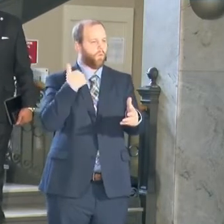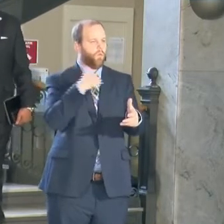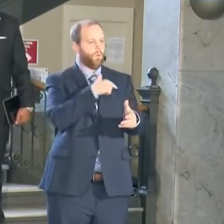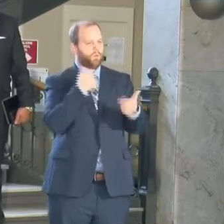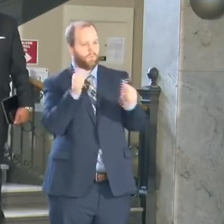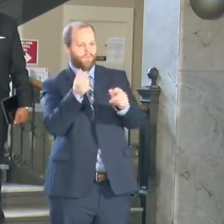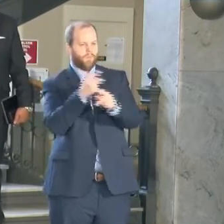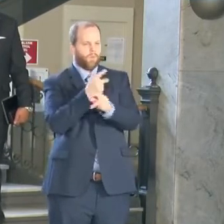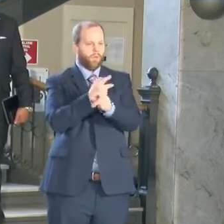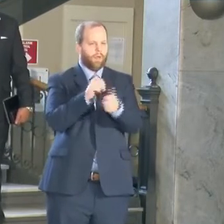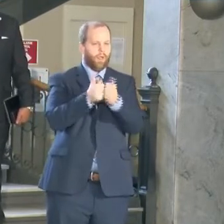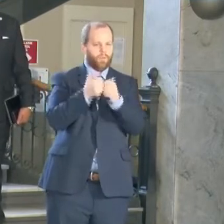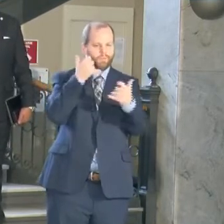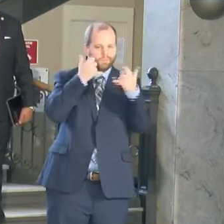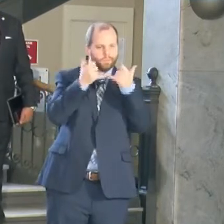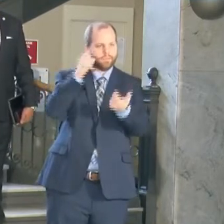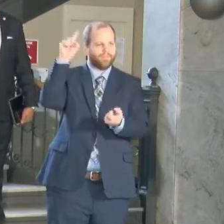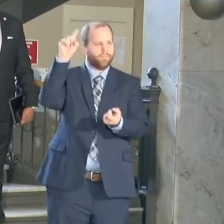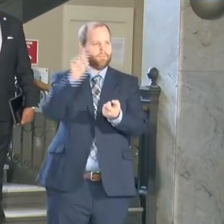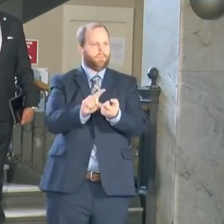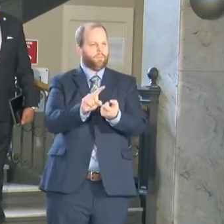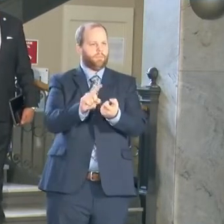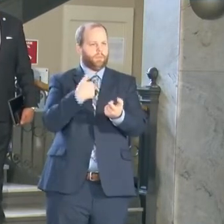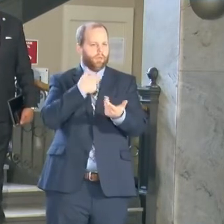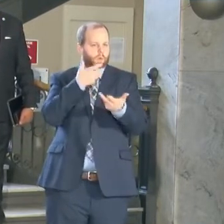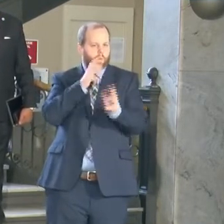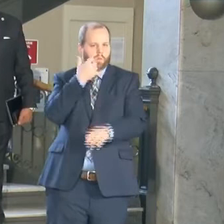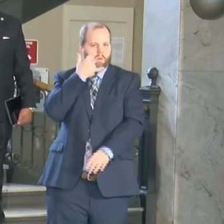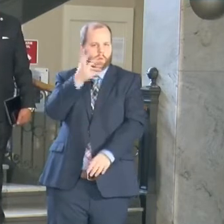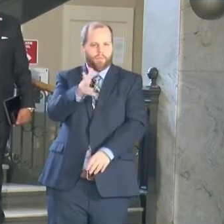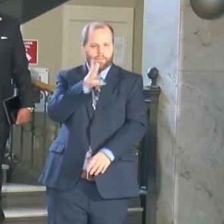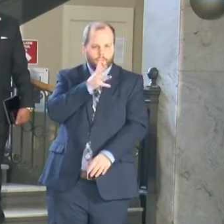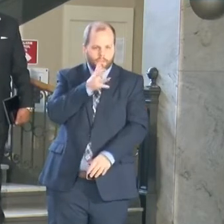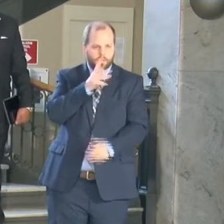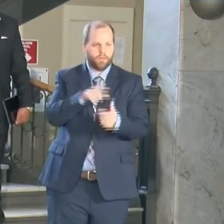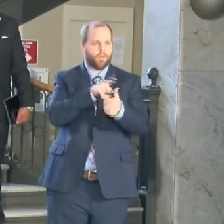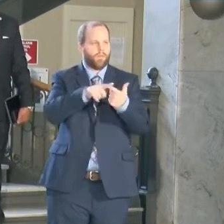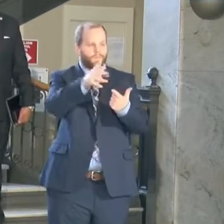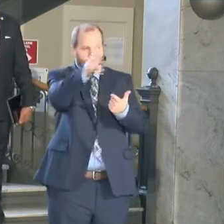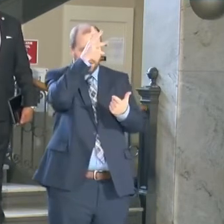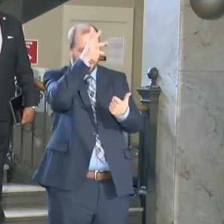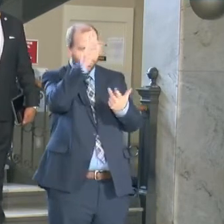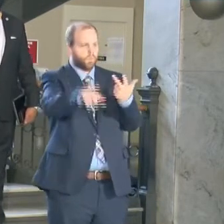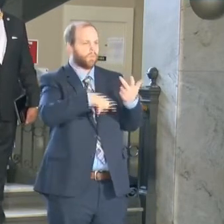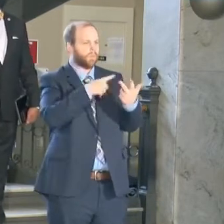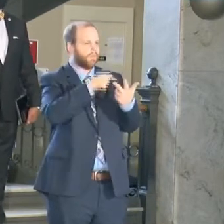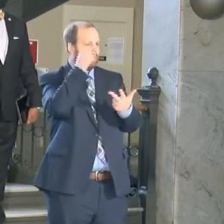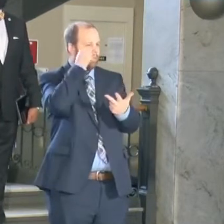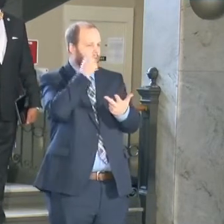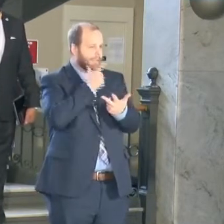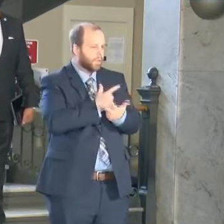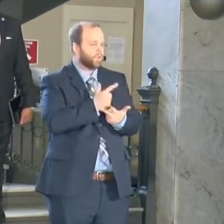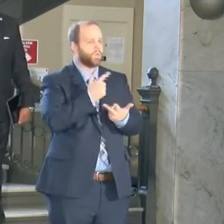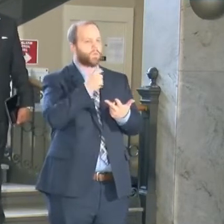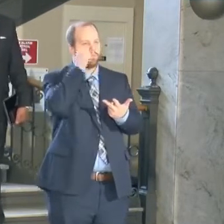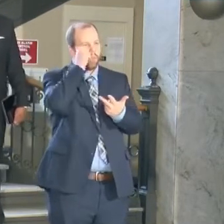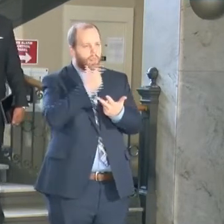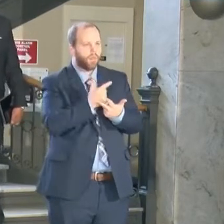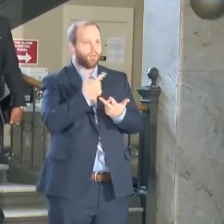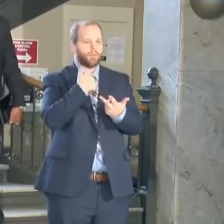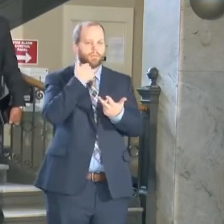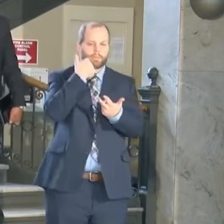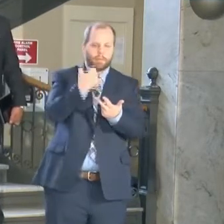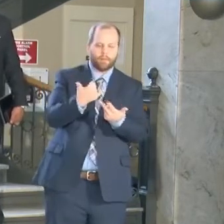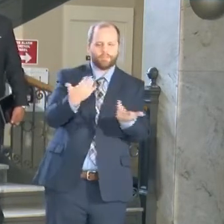number of phone calls we have to make to a mother, a father, a sister and a brother. We were